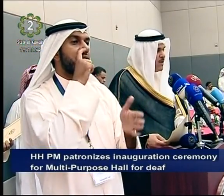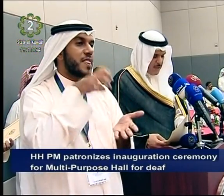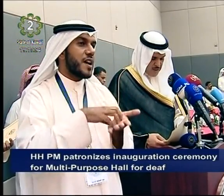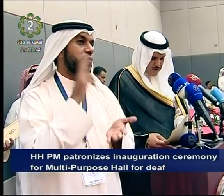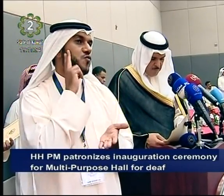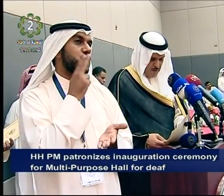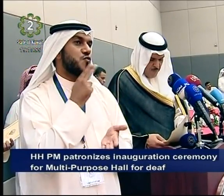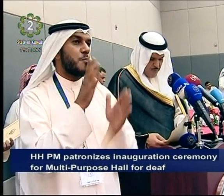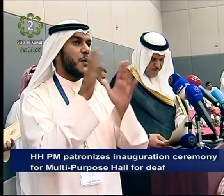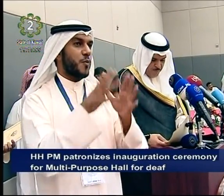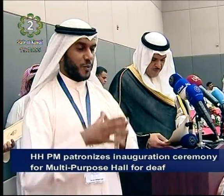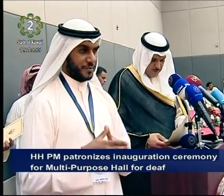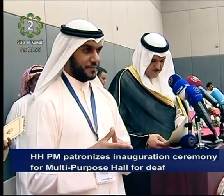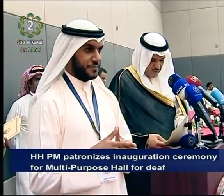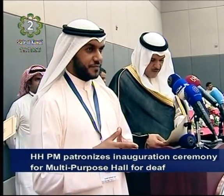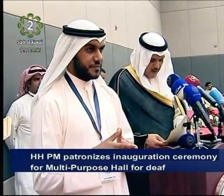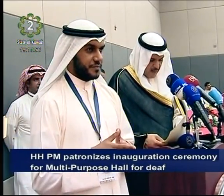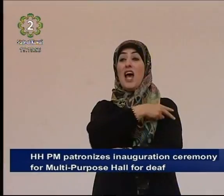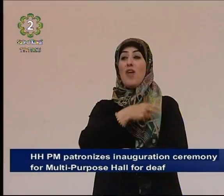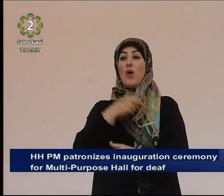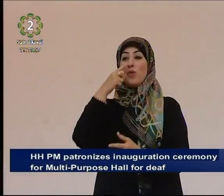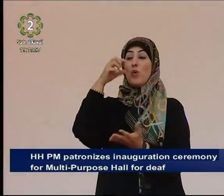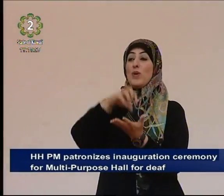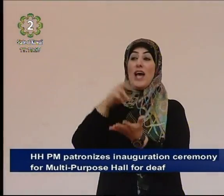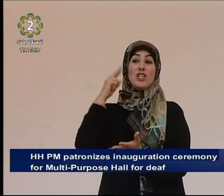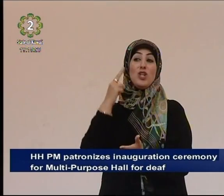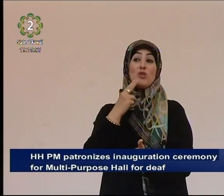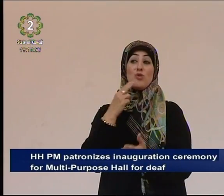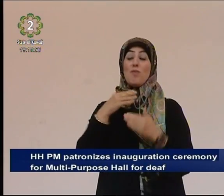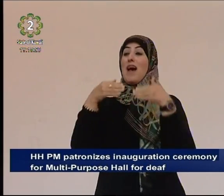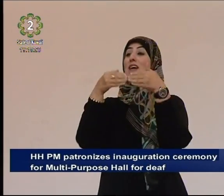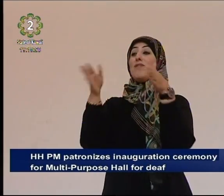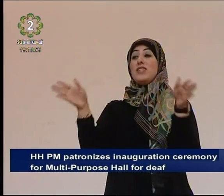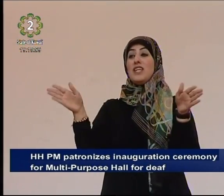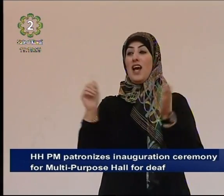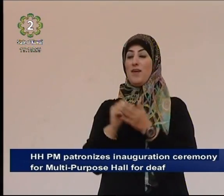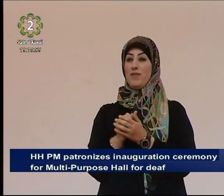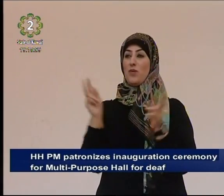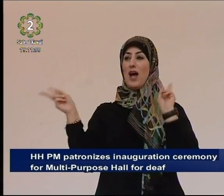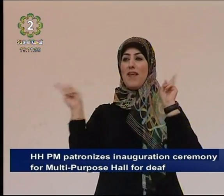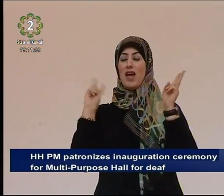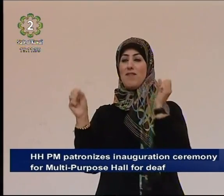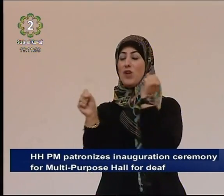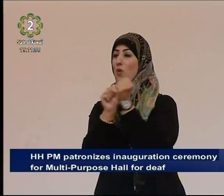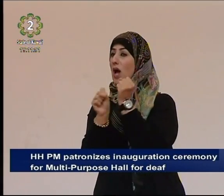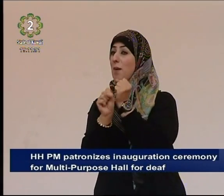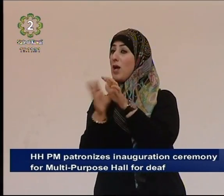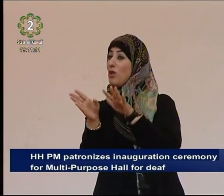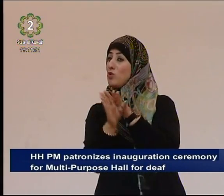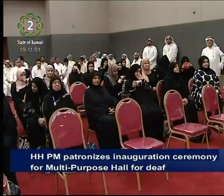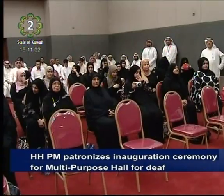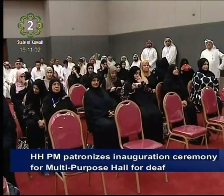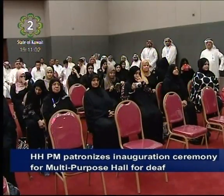is well aware of the significance of supporting the people with special needs so that Kuwait remains a society of cooperation and